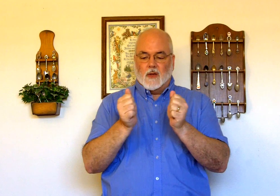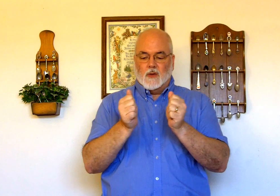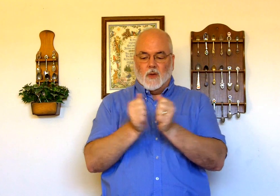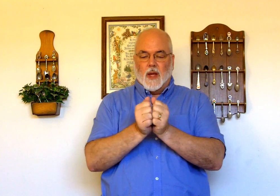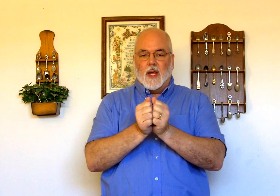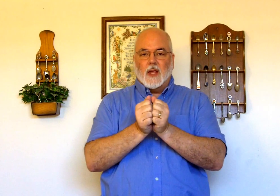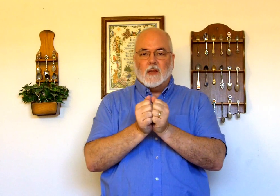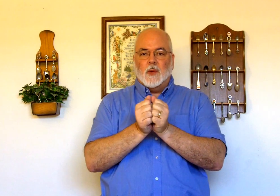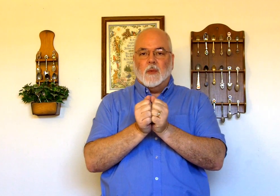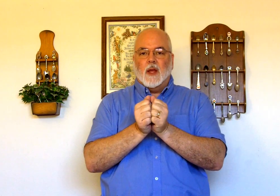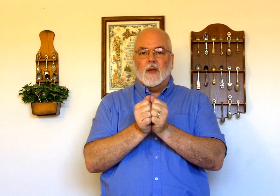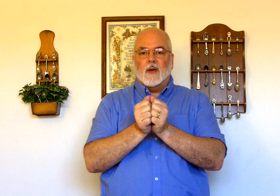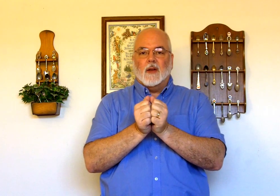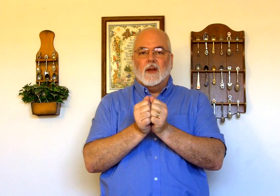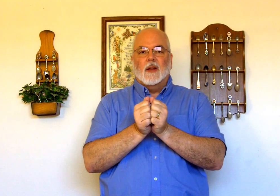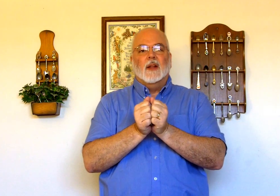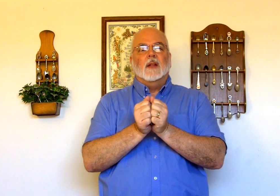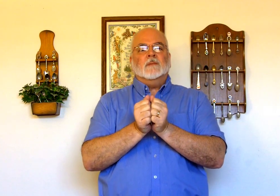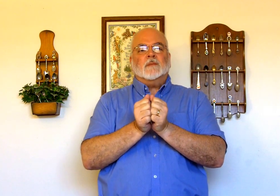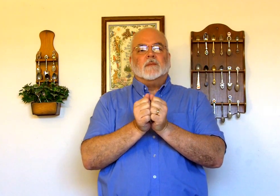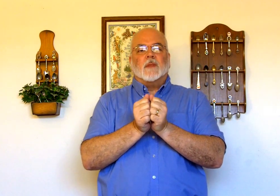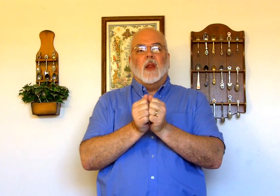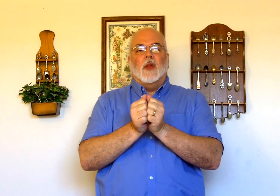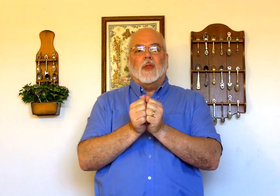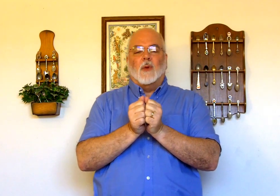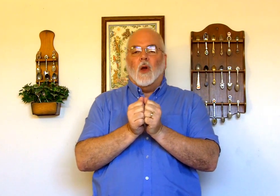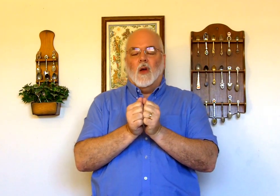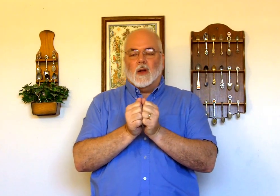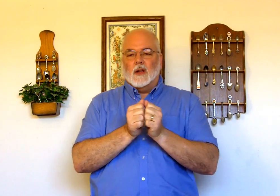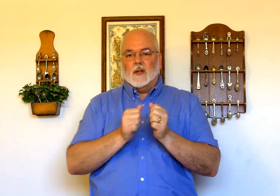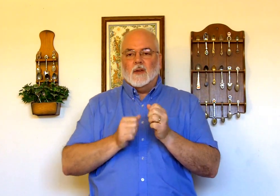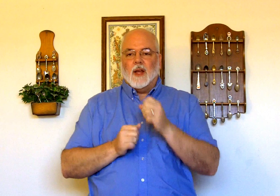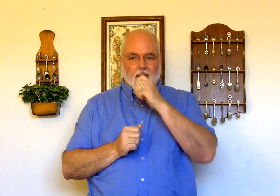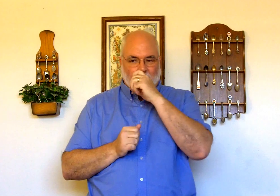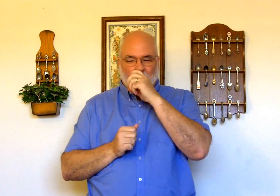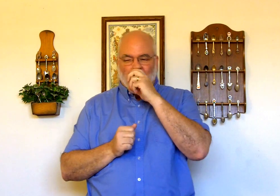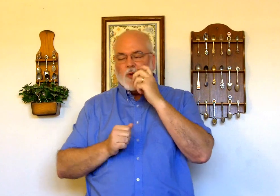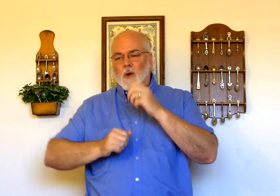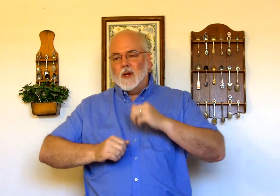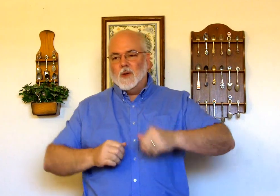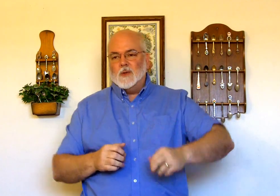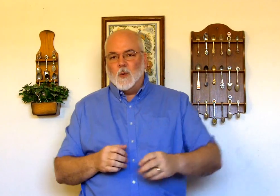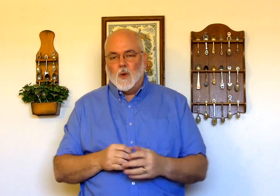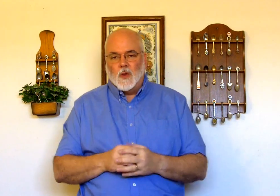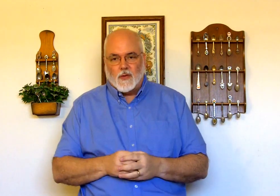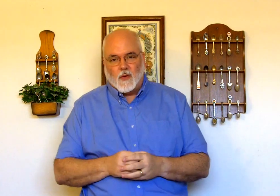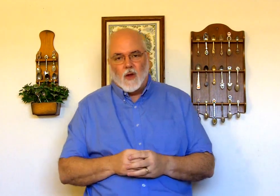two A hands and put them together, the throng. Okay? Now, we don't normally use the word throng.